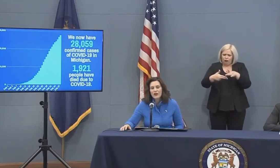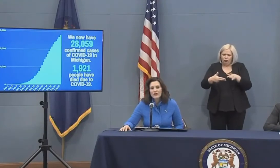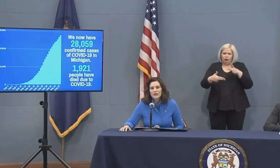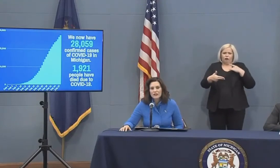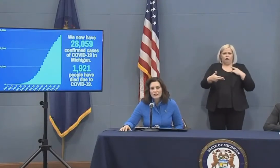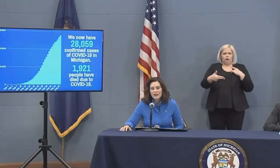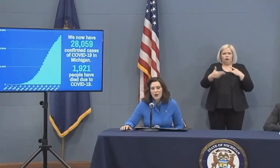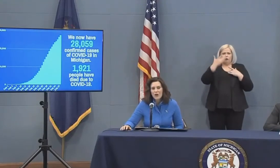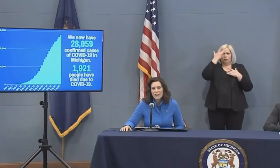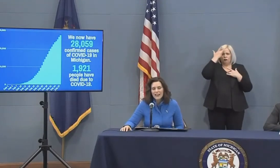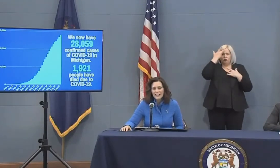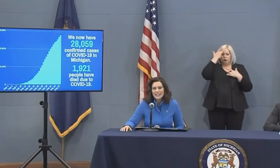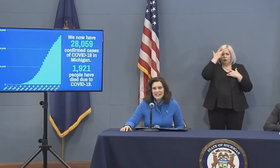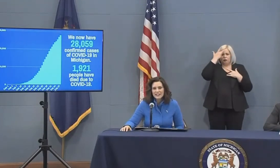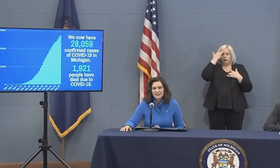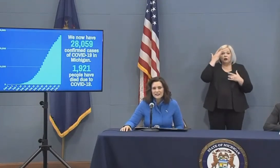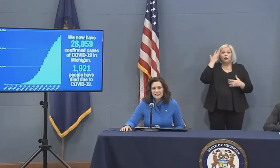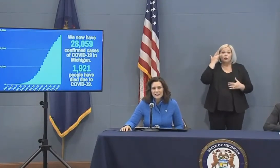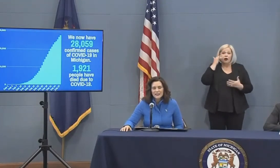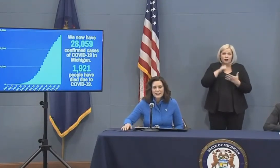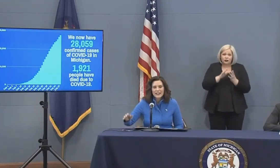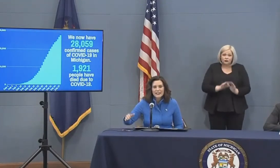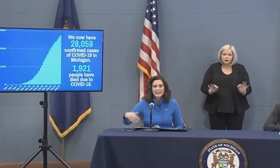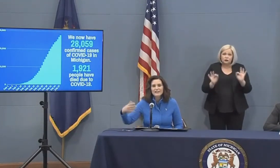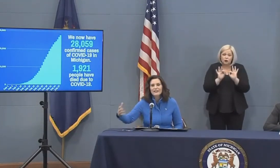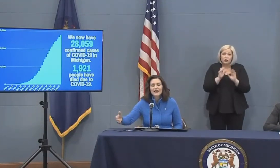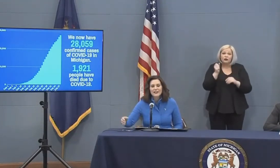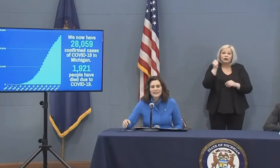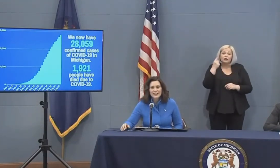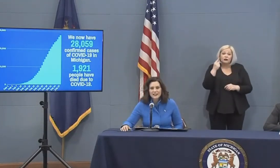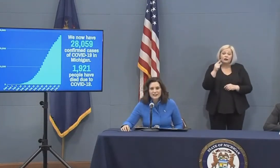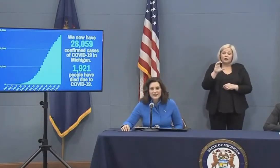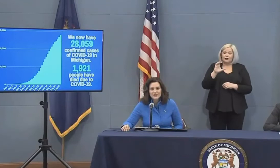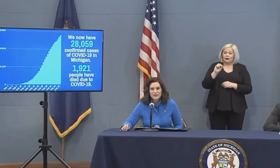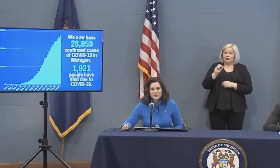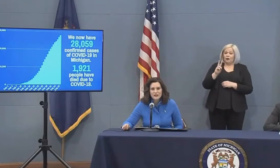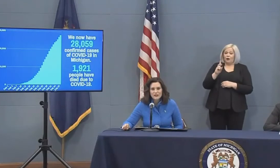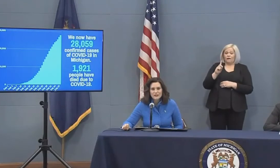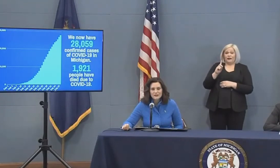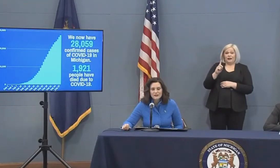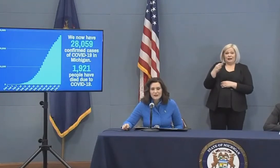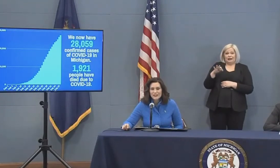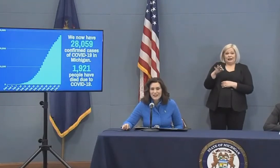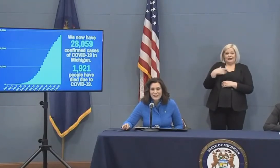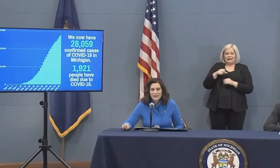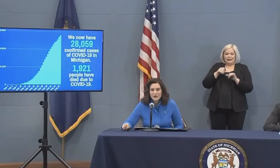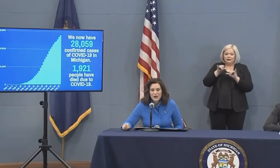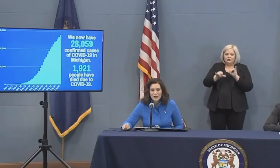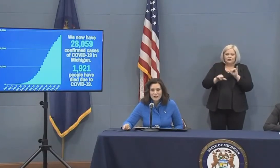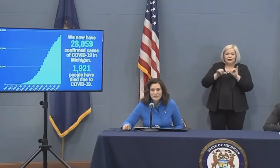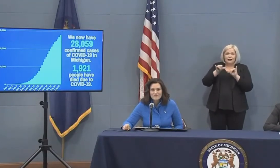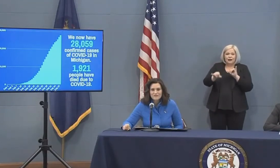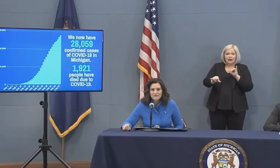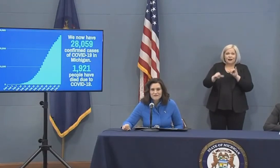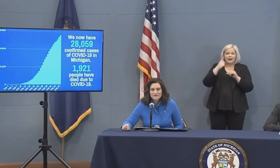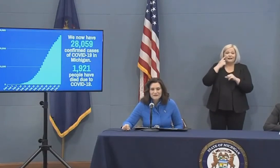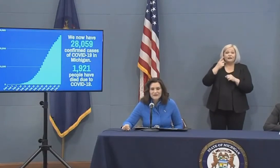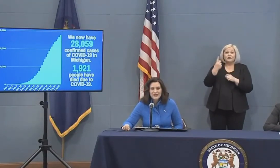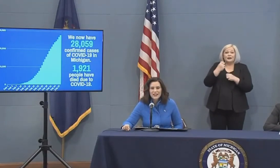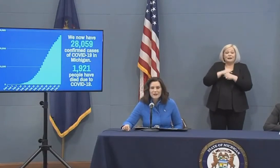we know is that COVID-19 can live on a stainless steel surface for 72 hours.